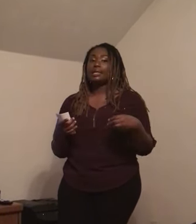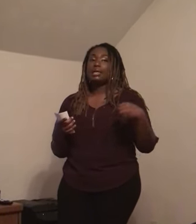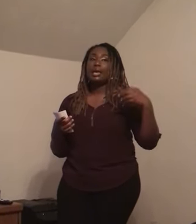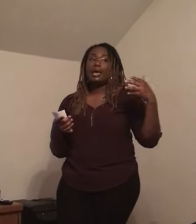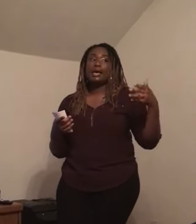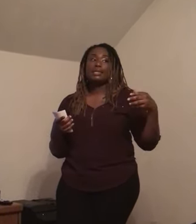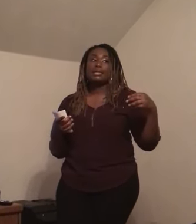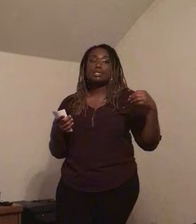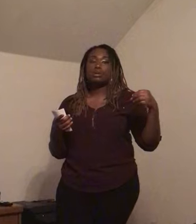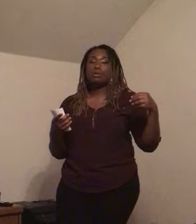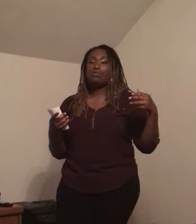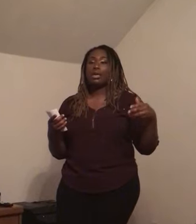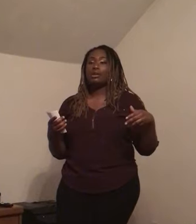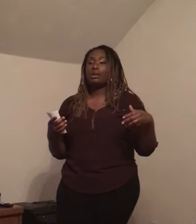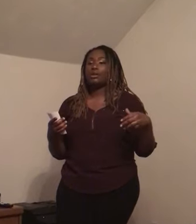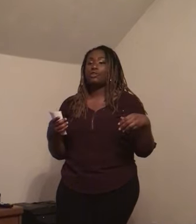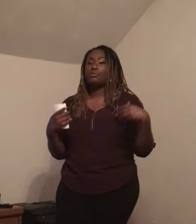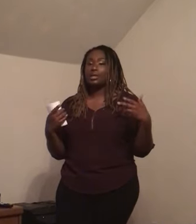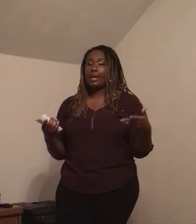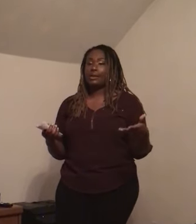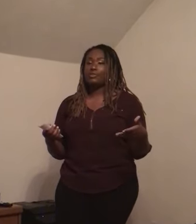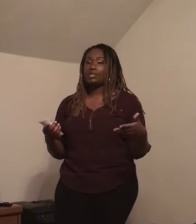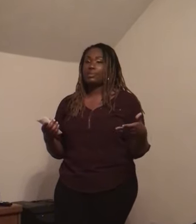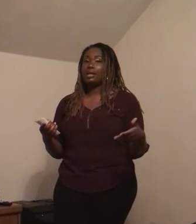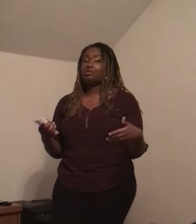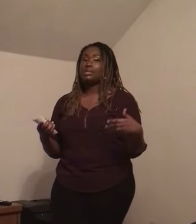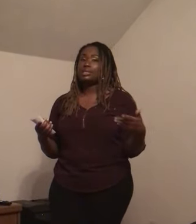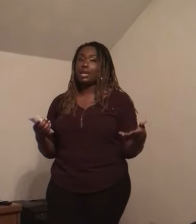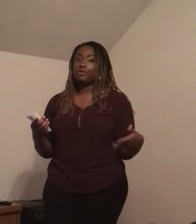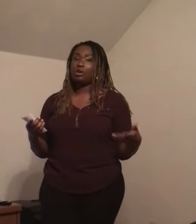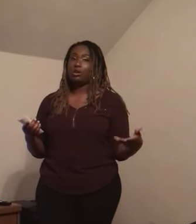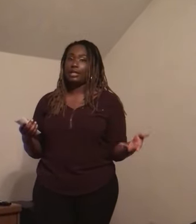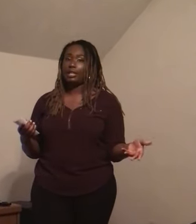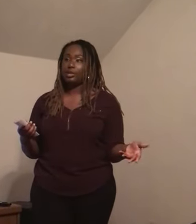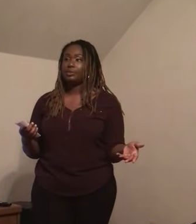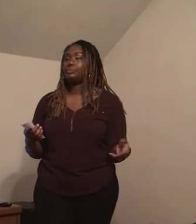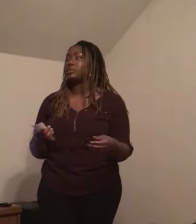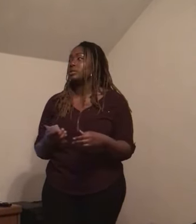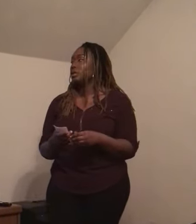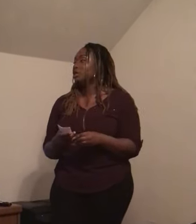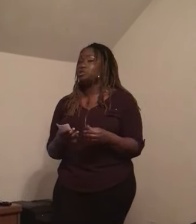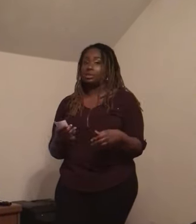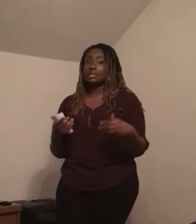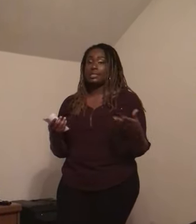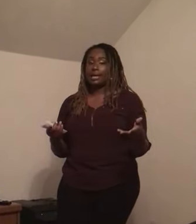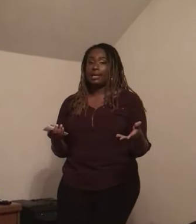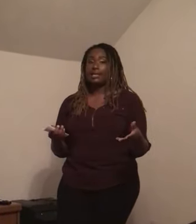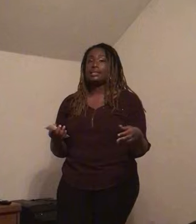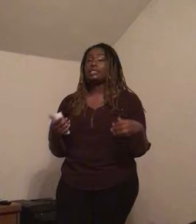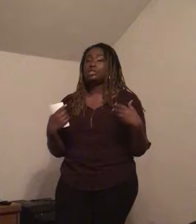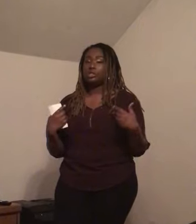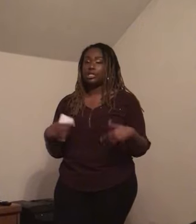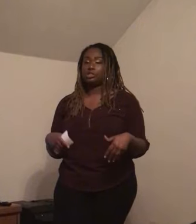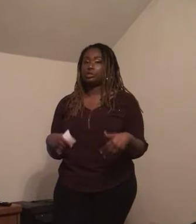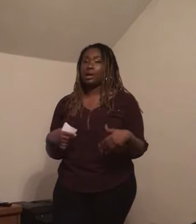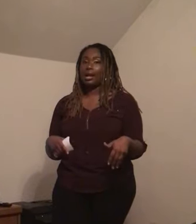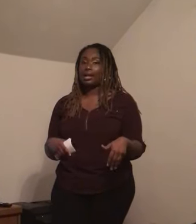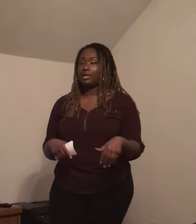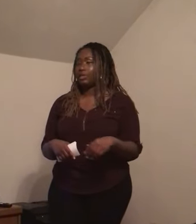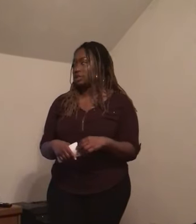has its own way of communicating with somebody who is deaf or hard of hearing using the signs, gestures, and body language.